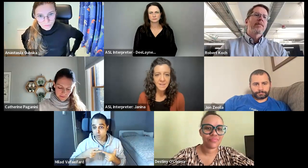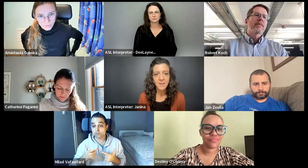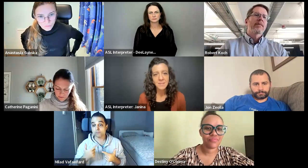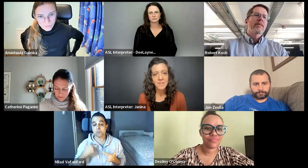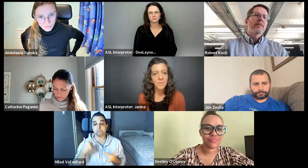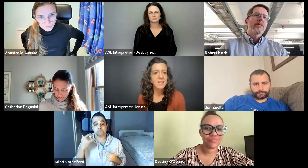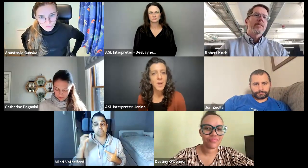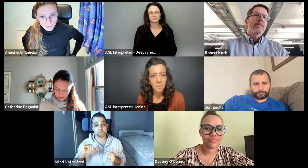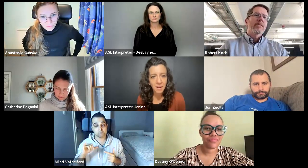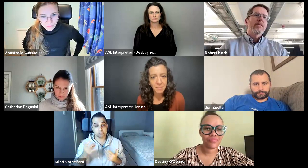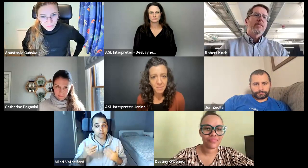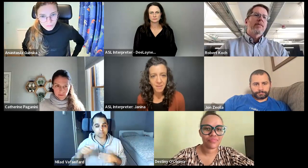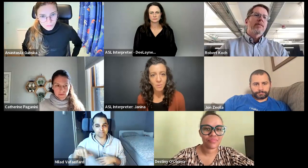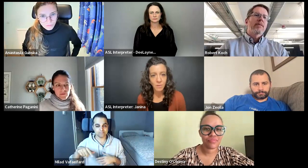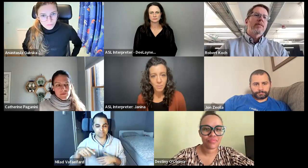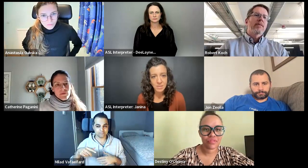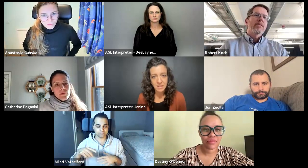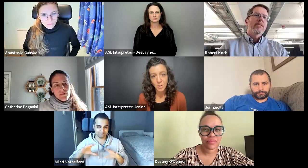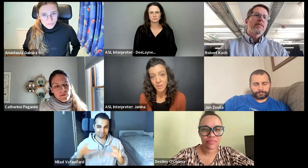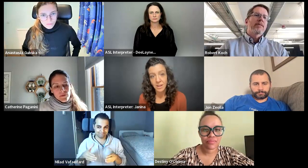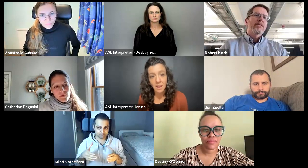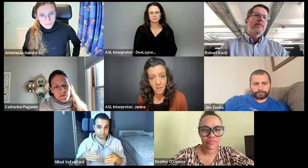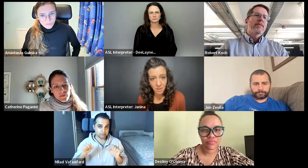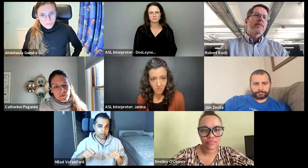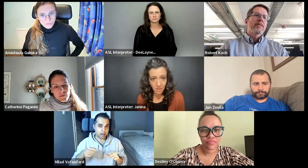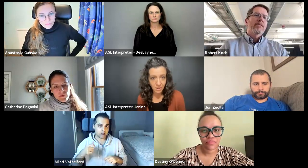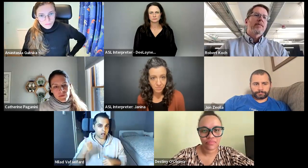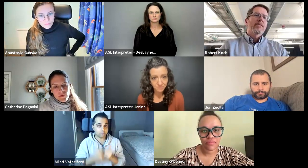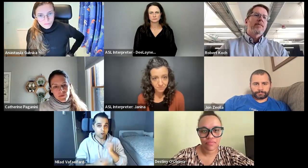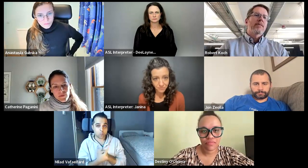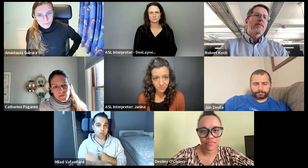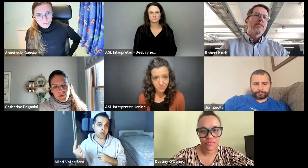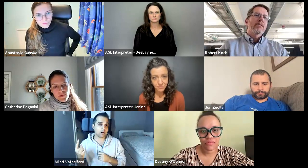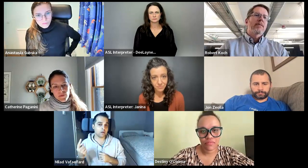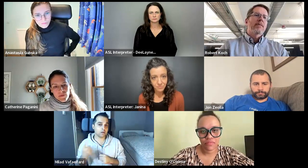a sign or something, we can talk about it maybe when we're in person or you could let me know later.